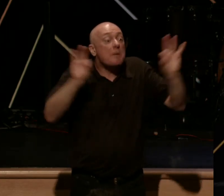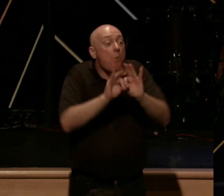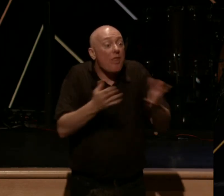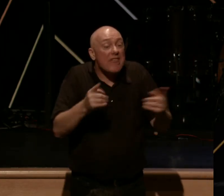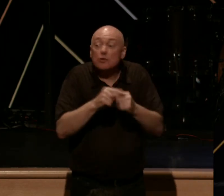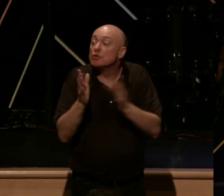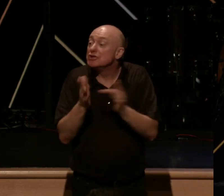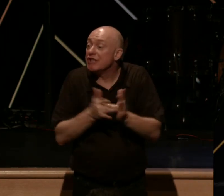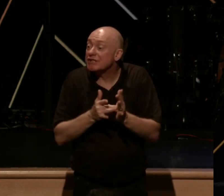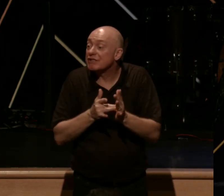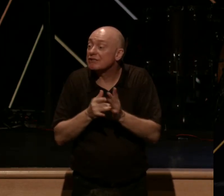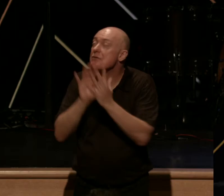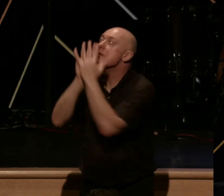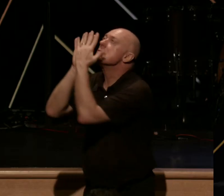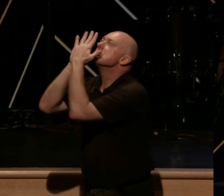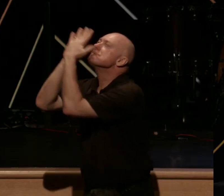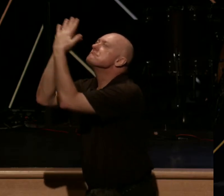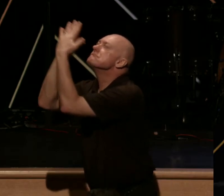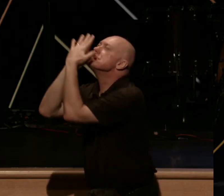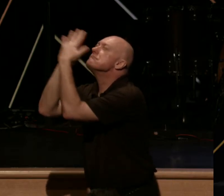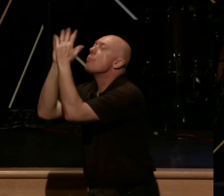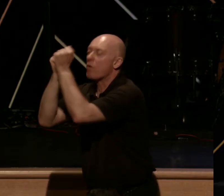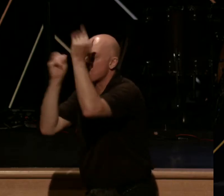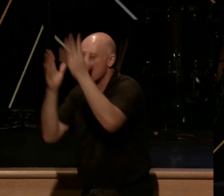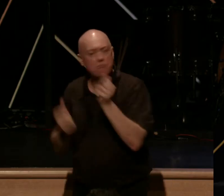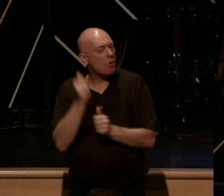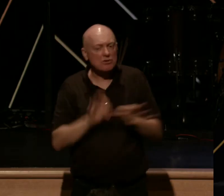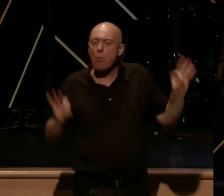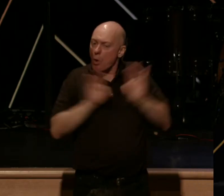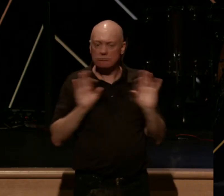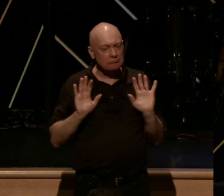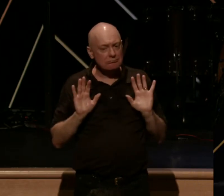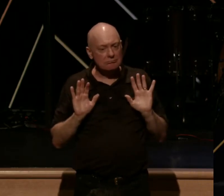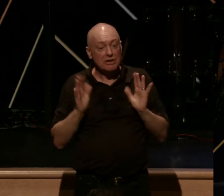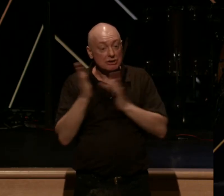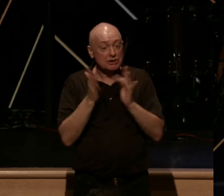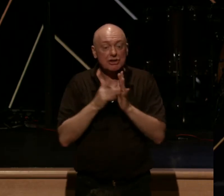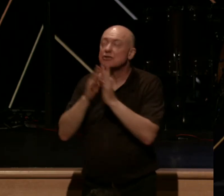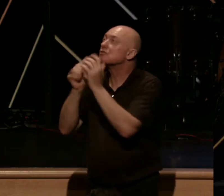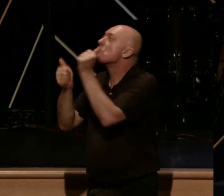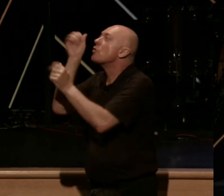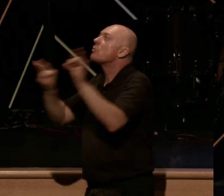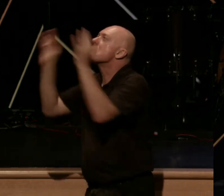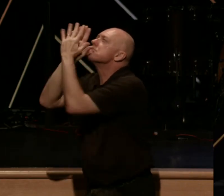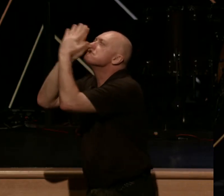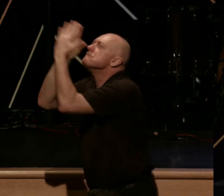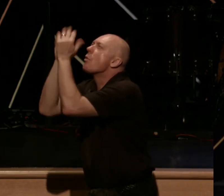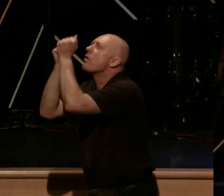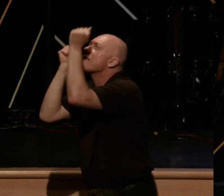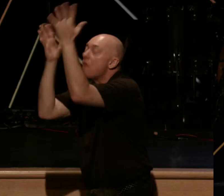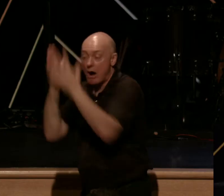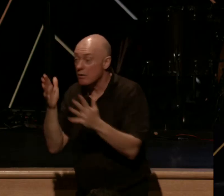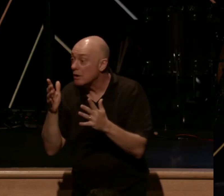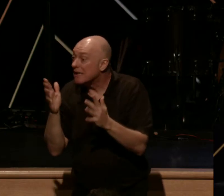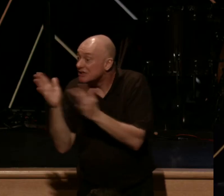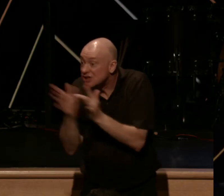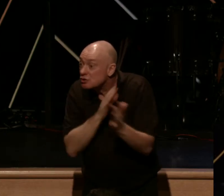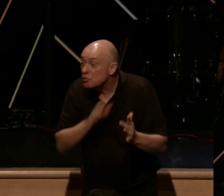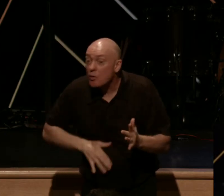was communion and intimacy with the Father. That was the most important thing. The most important thing to Jesus Christ was communion